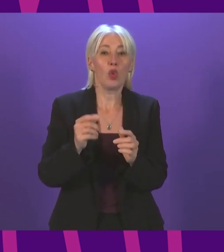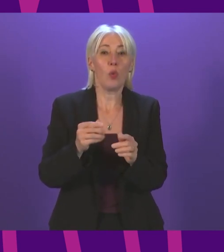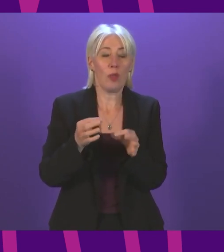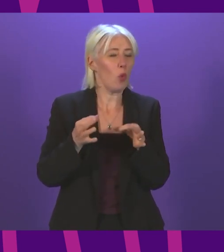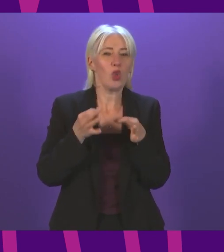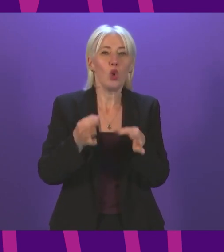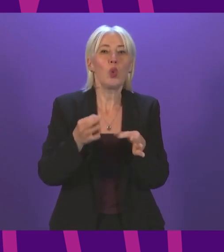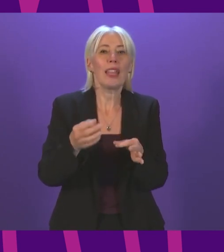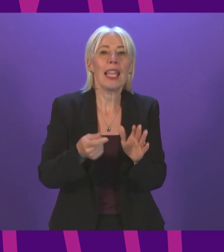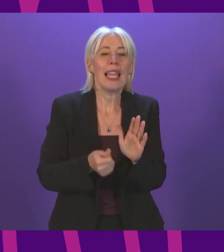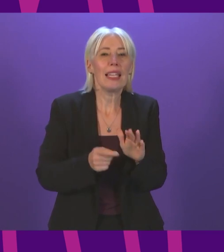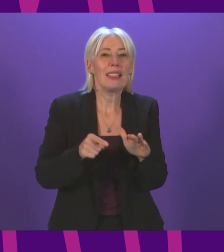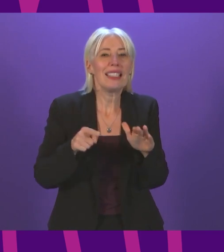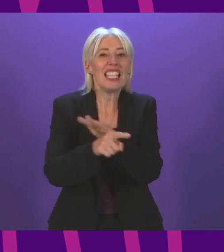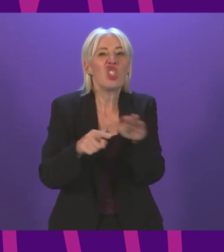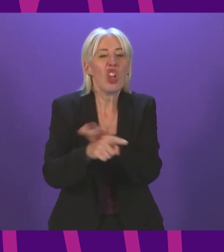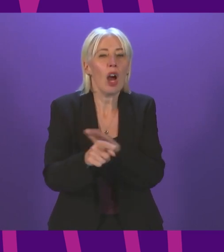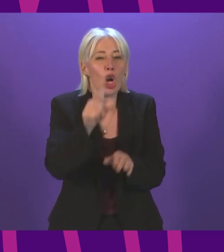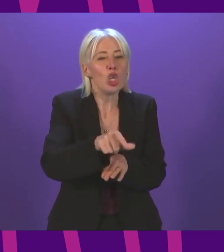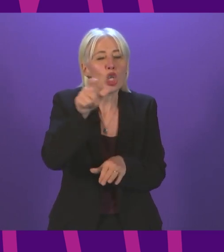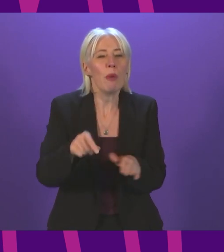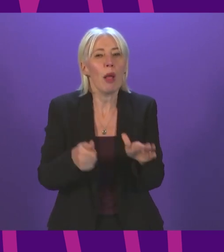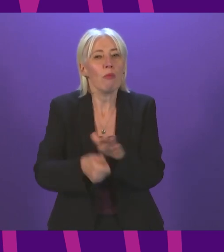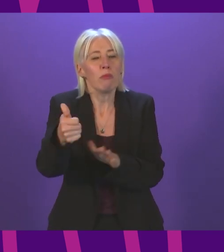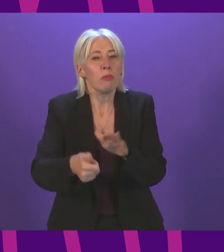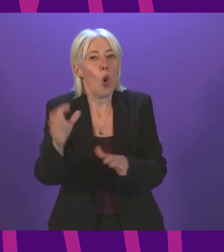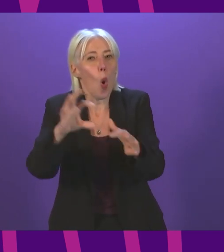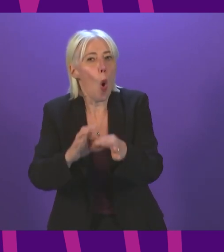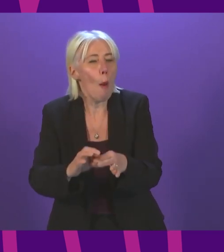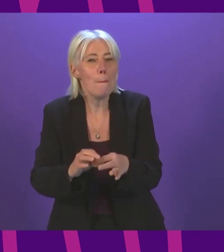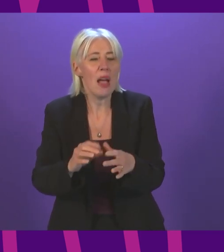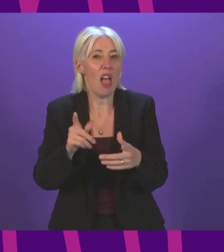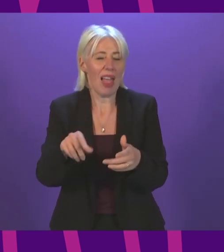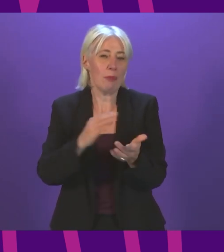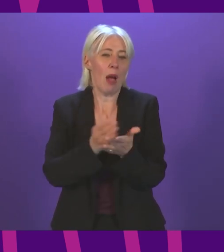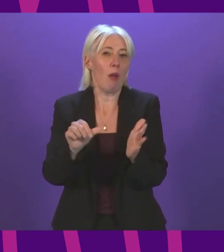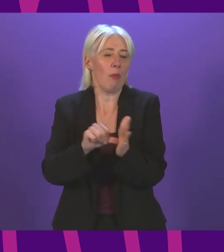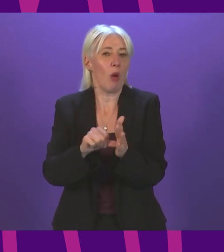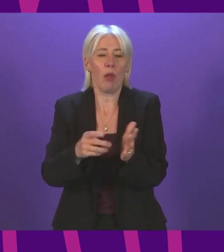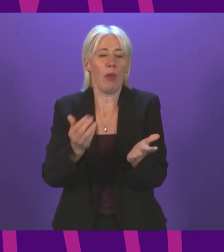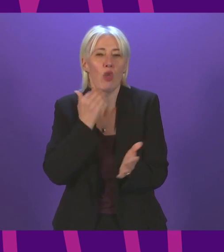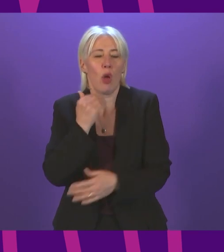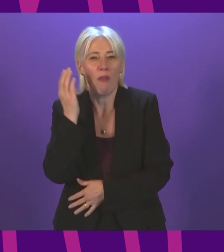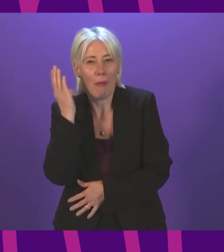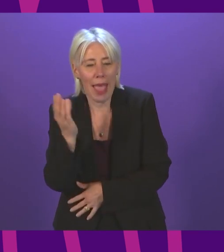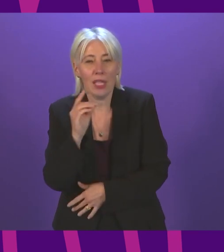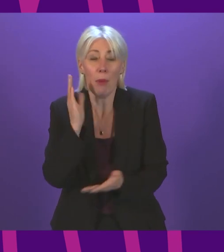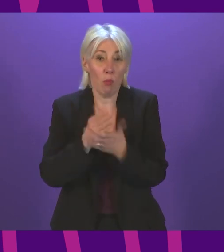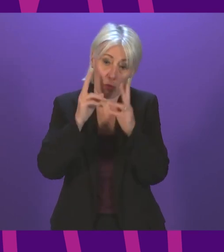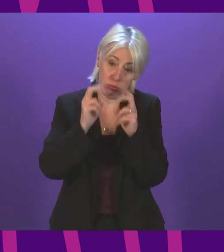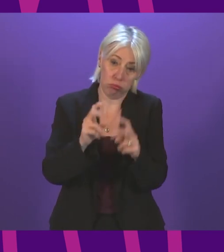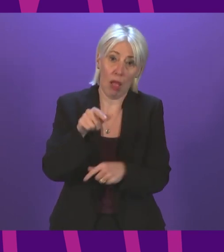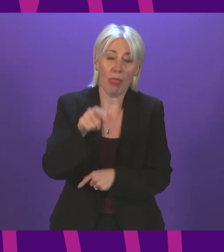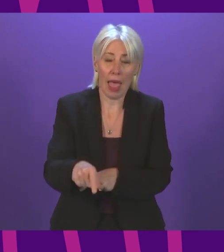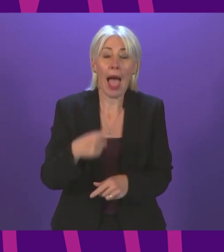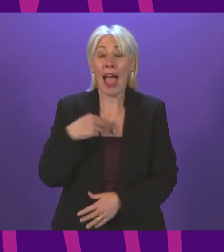cohort. So, that is a reasonable question for Ms Bailey to ask and, of course, we are urgently absolutely exploring that and I will come back to Parliament with